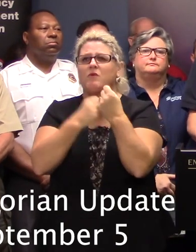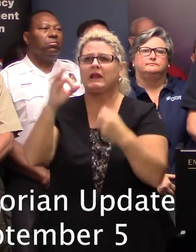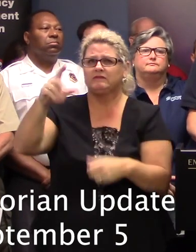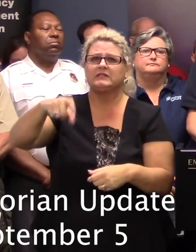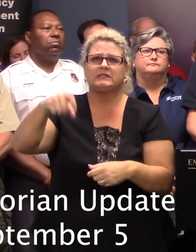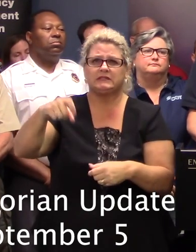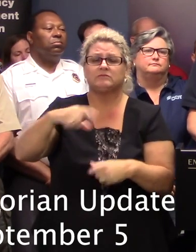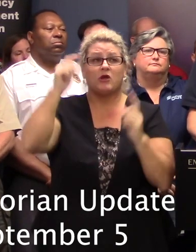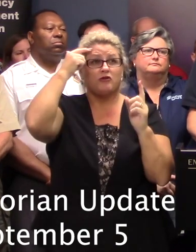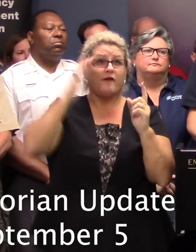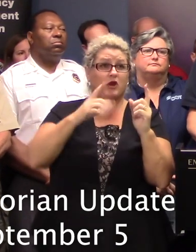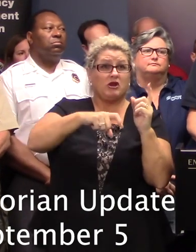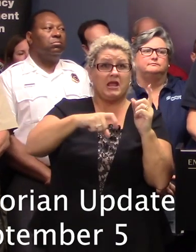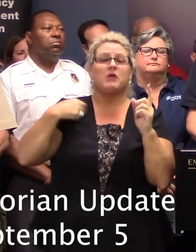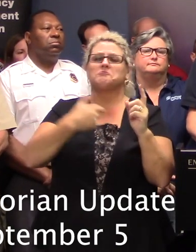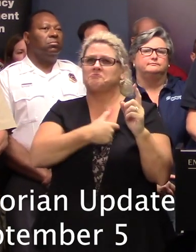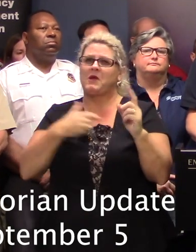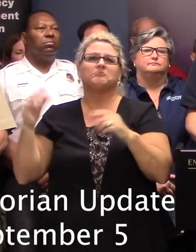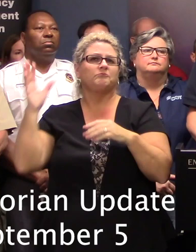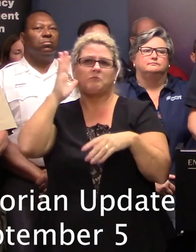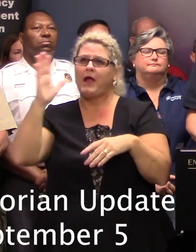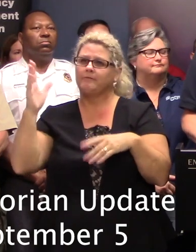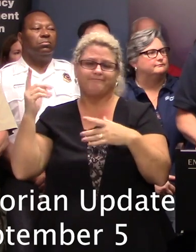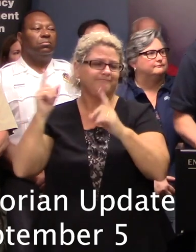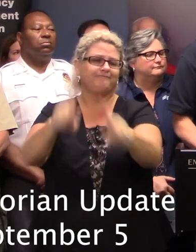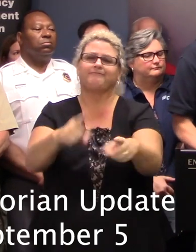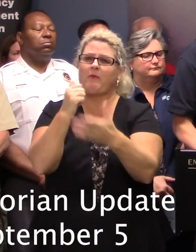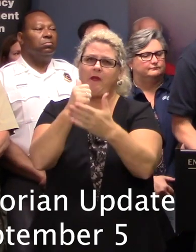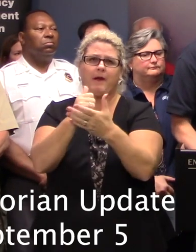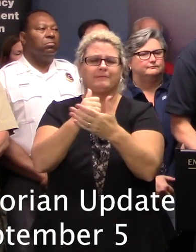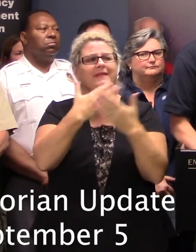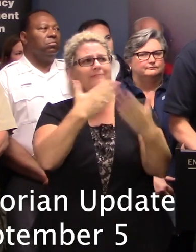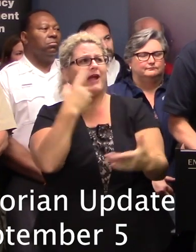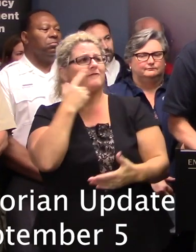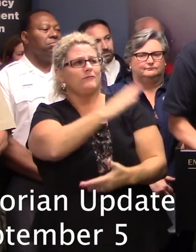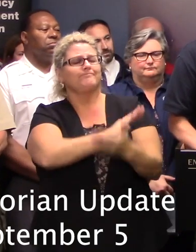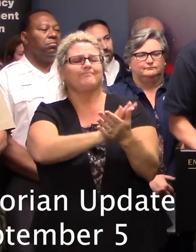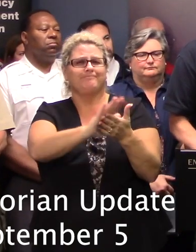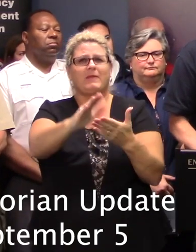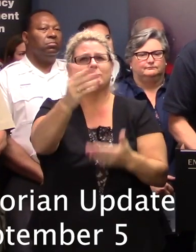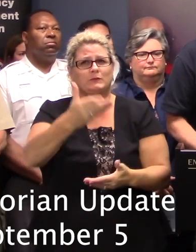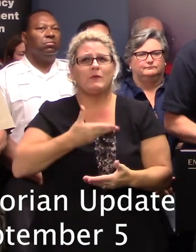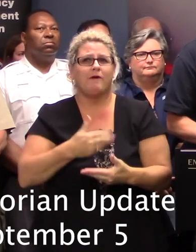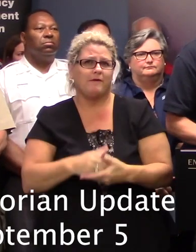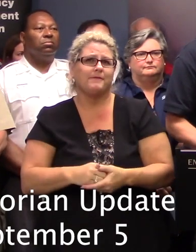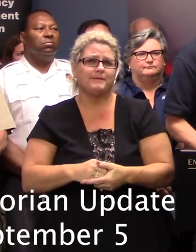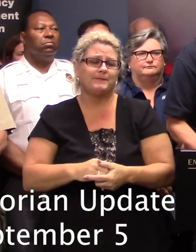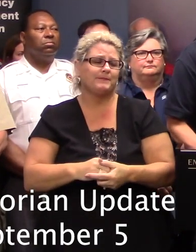governor need any assistance, we stand ready. So, Governor, thank you for your hospitality today, and thank you for all the